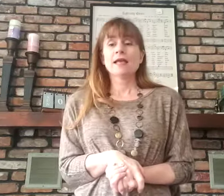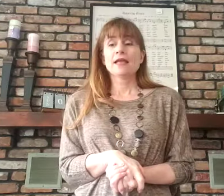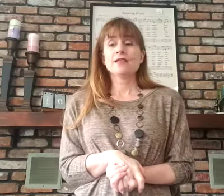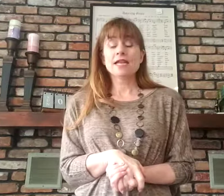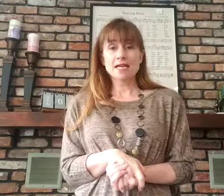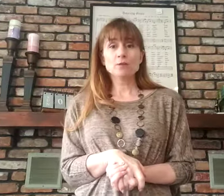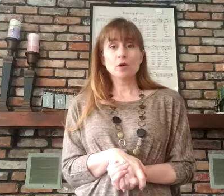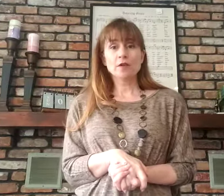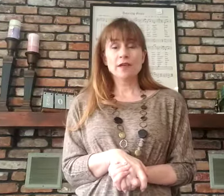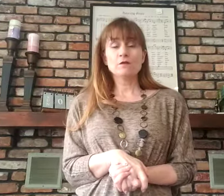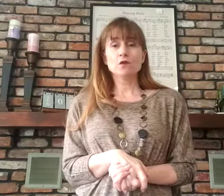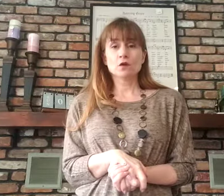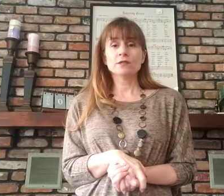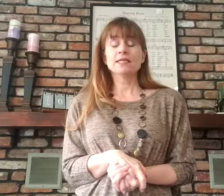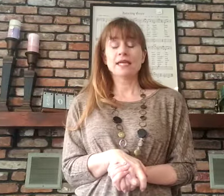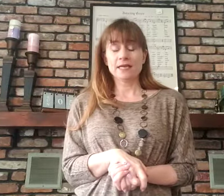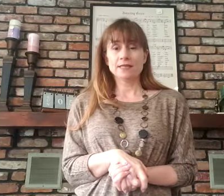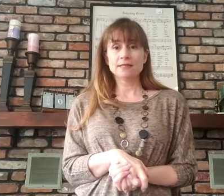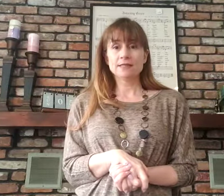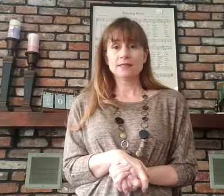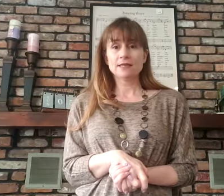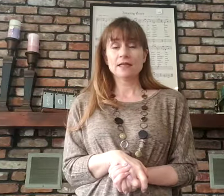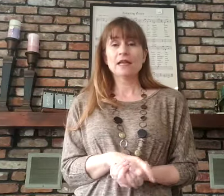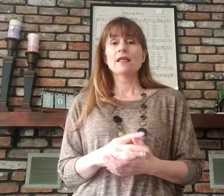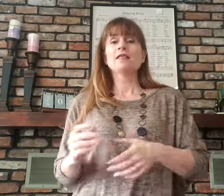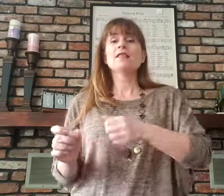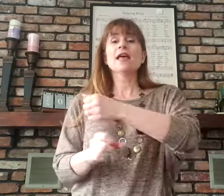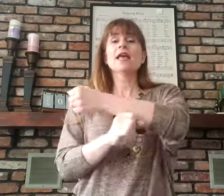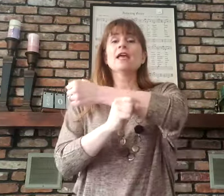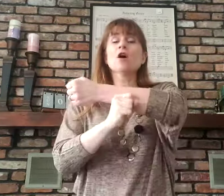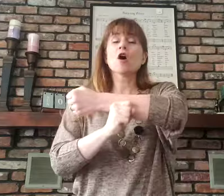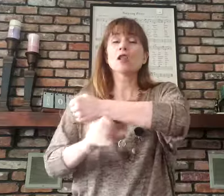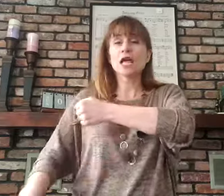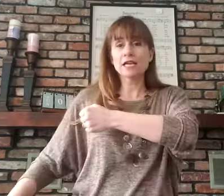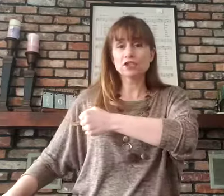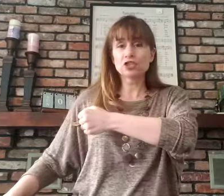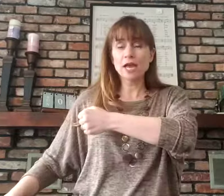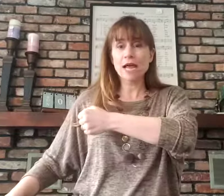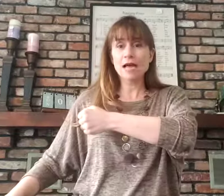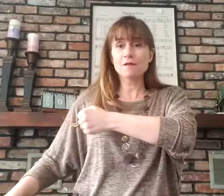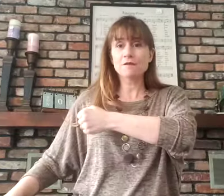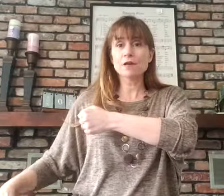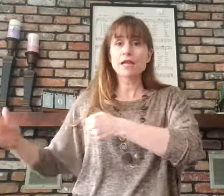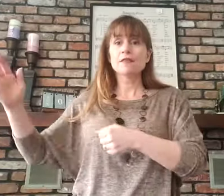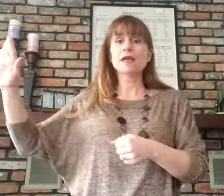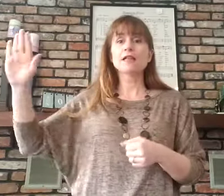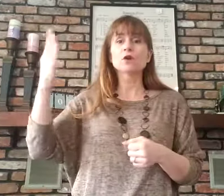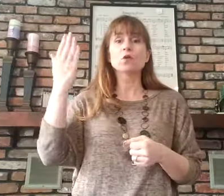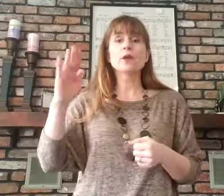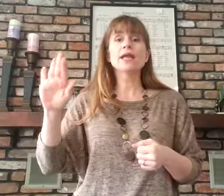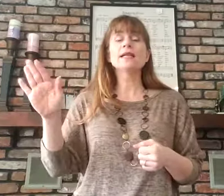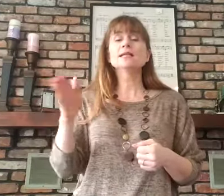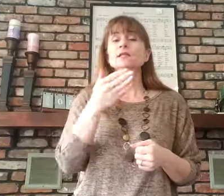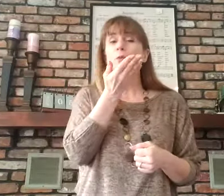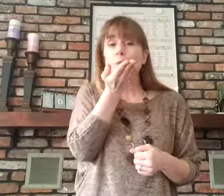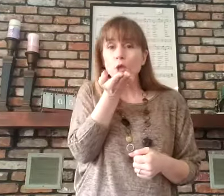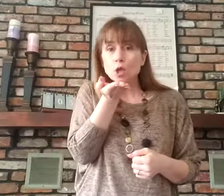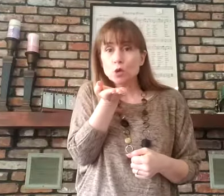The next part of that verse is, they are like chaff that the wind blows